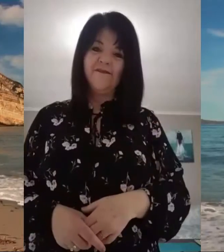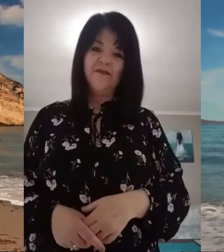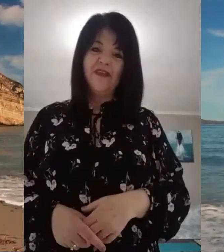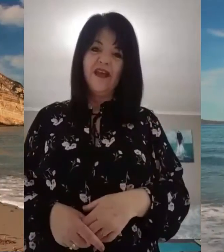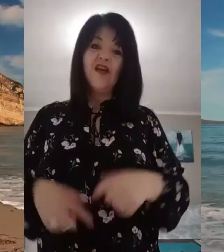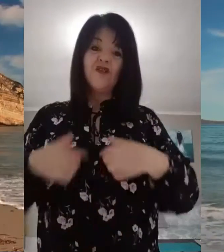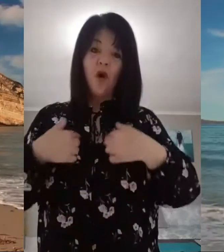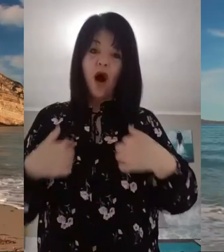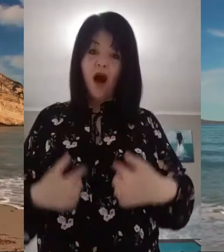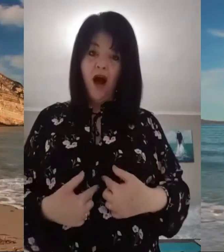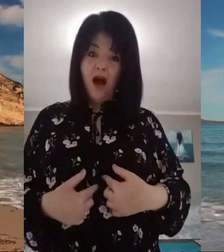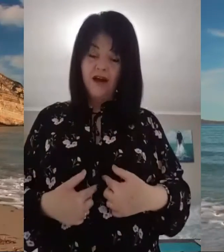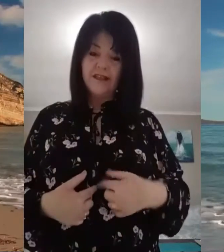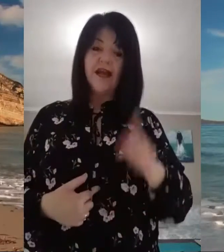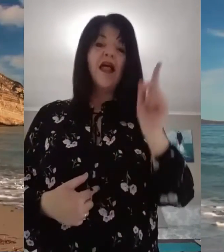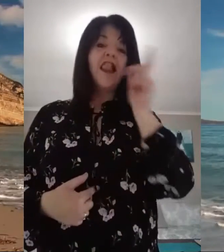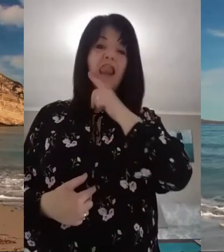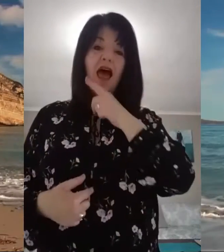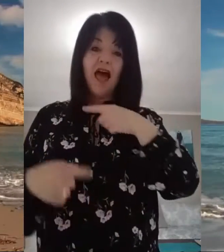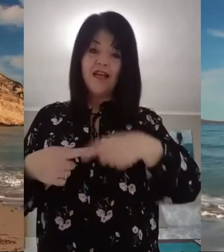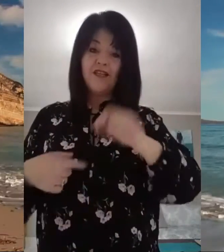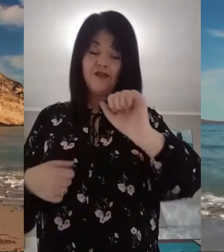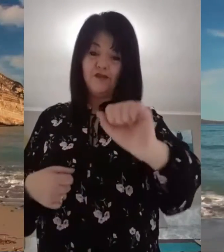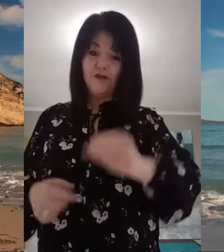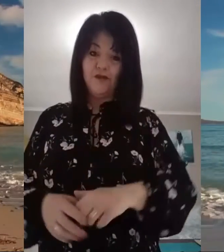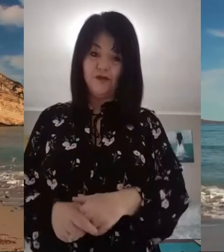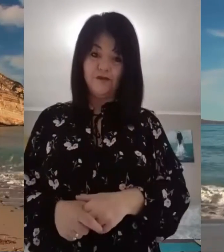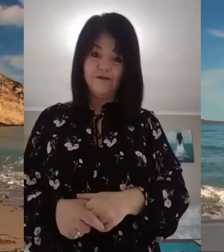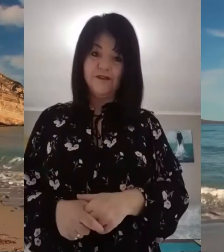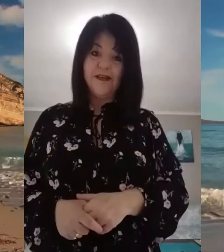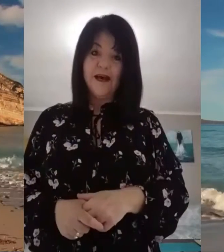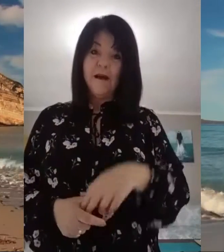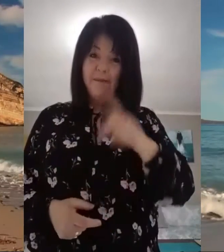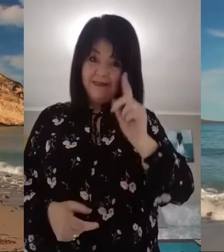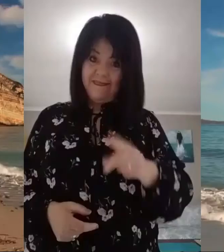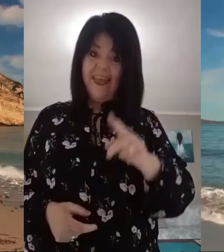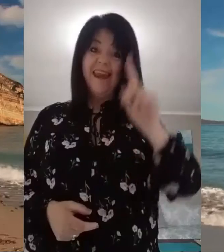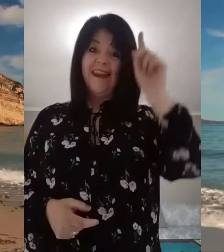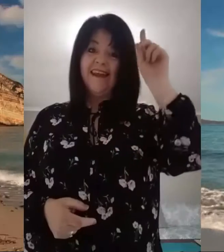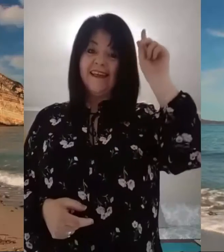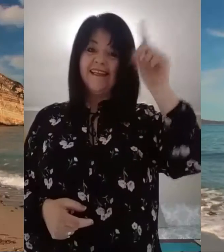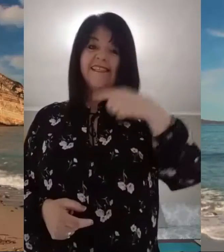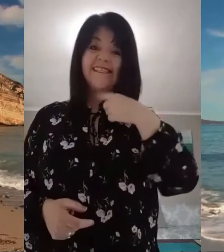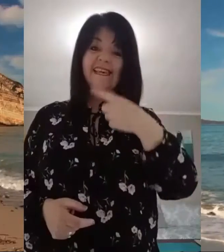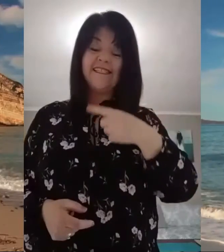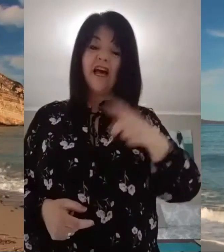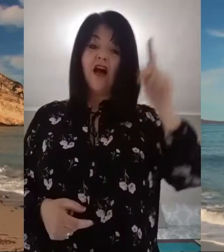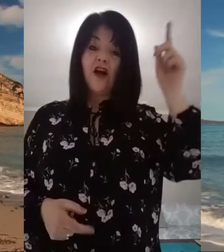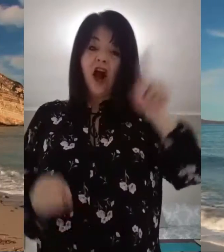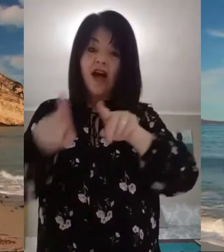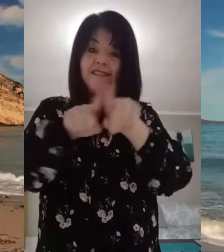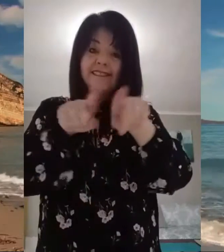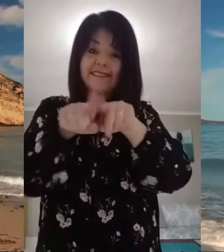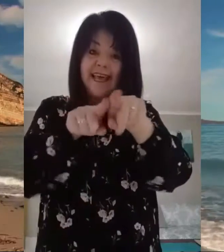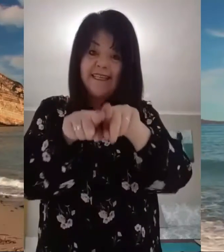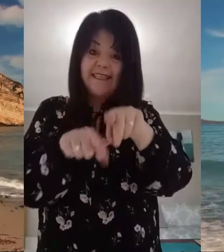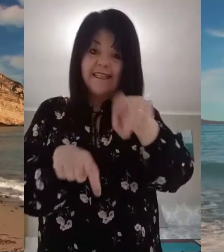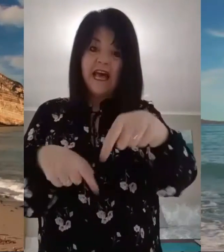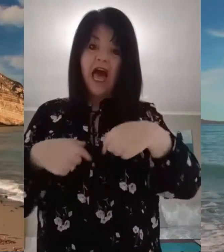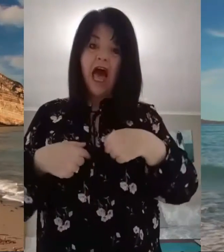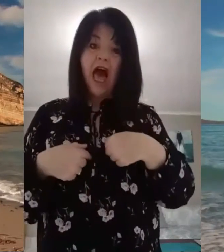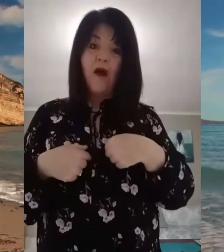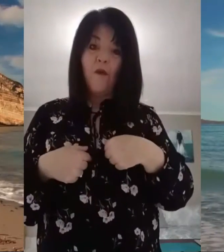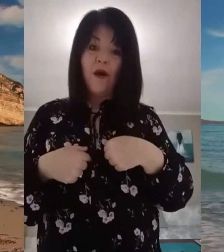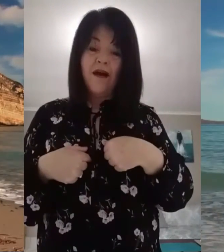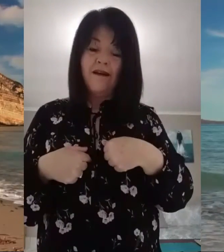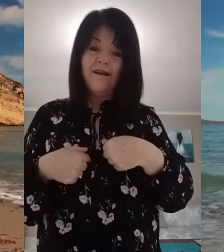says, your heart lies to you. But then it says, God tests